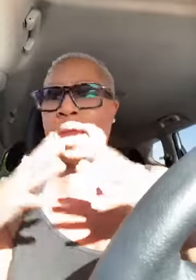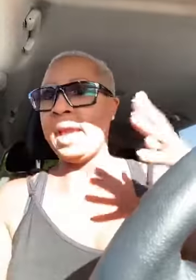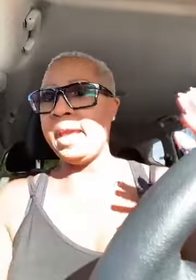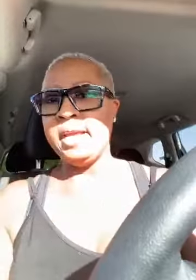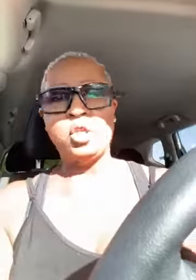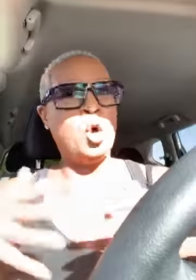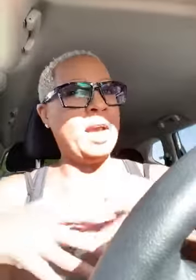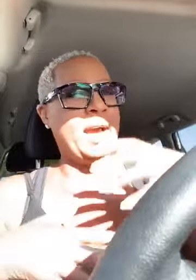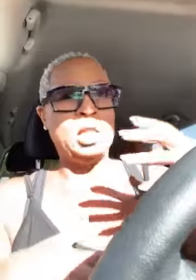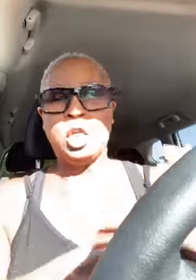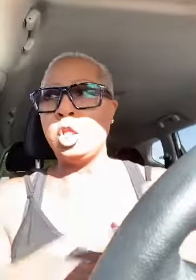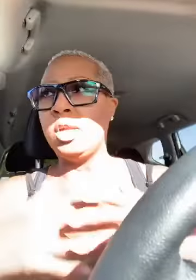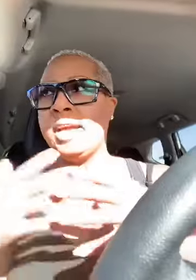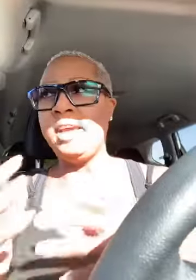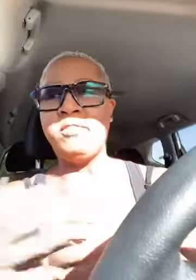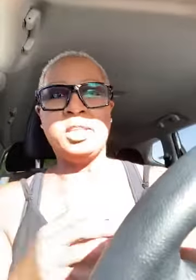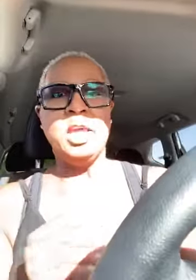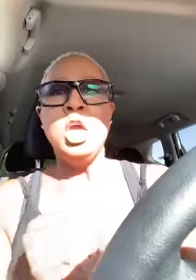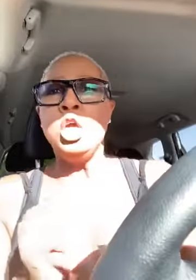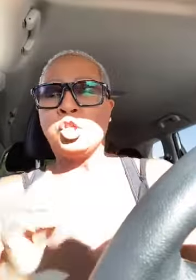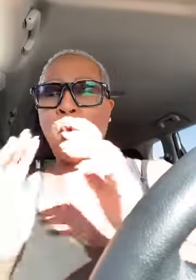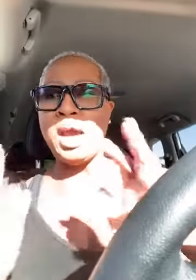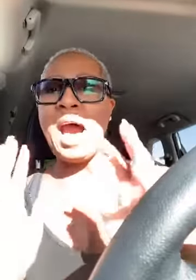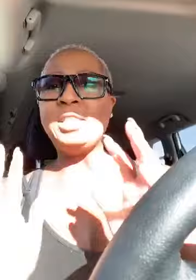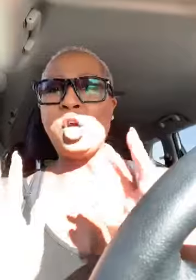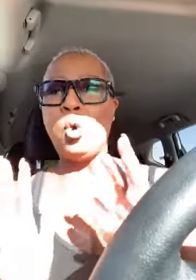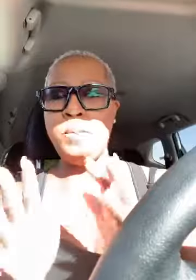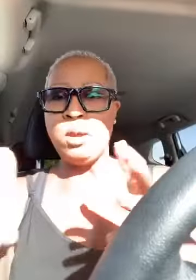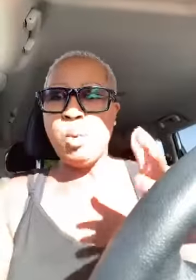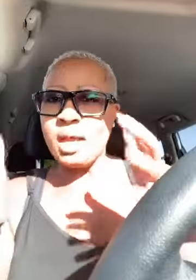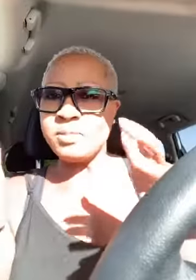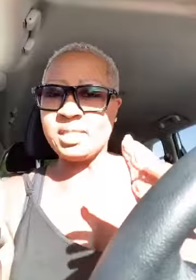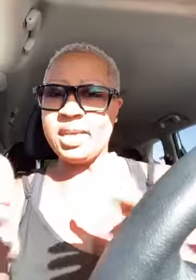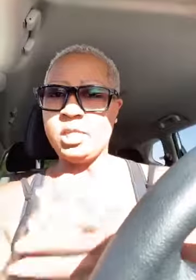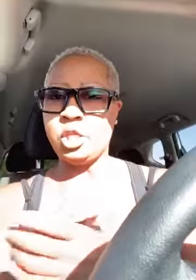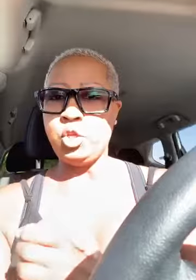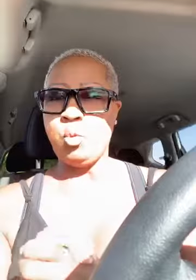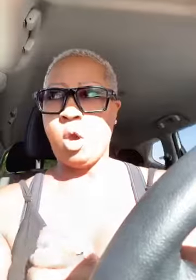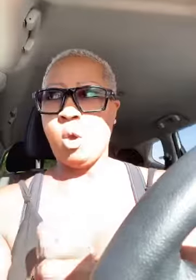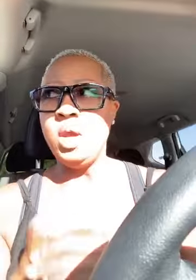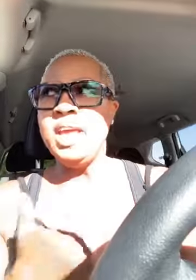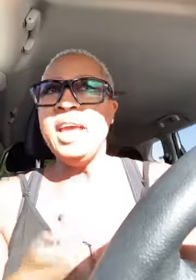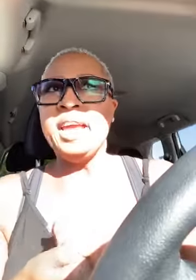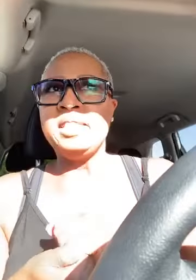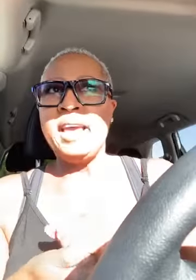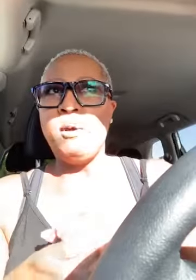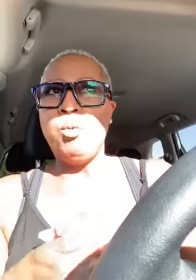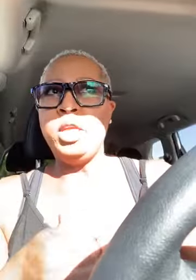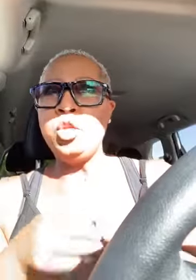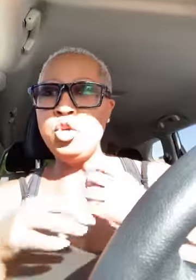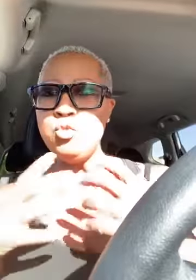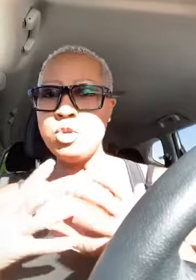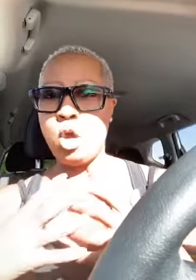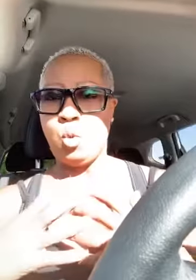i got hands on i got look and learn i got everything so god told me and what i'm saying to you all is that when you know